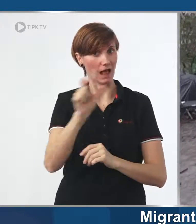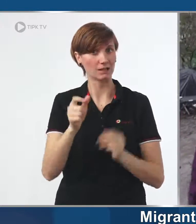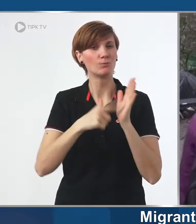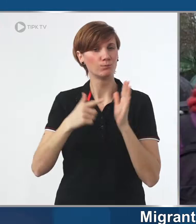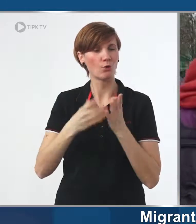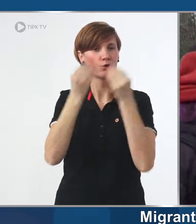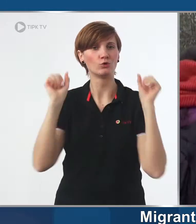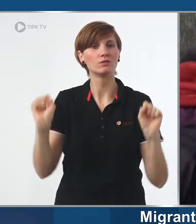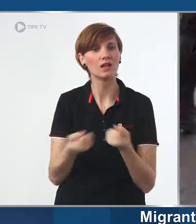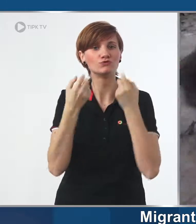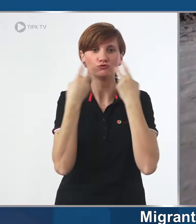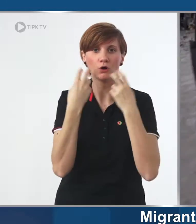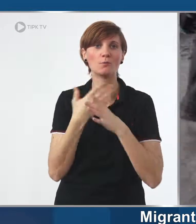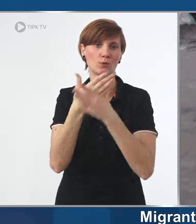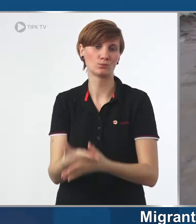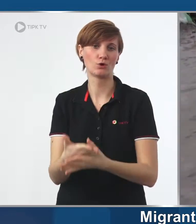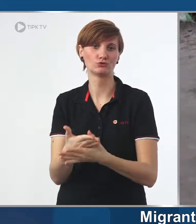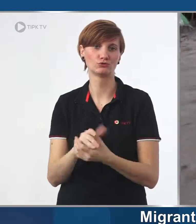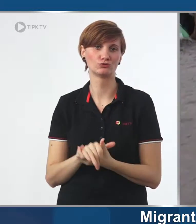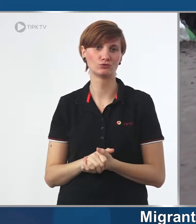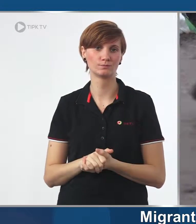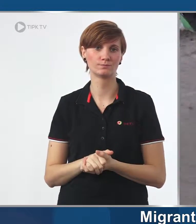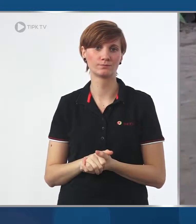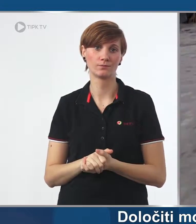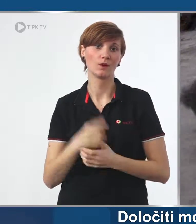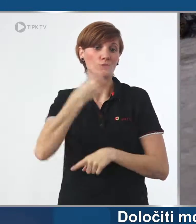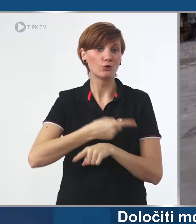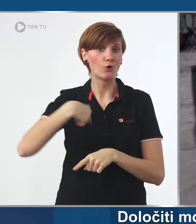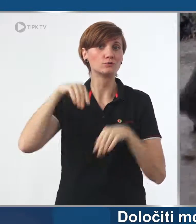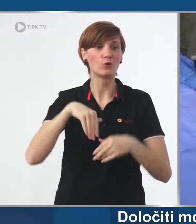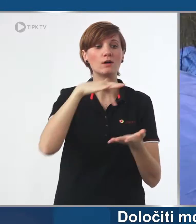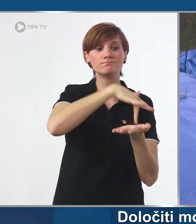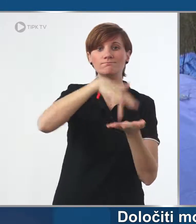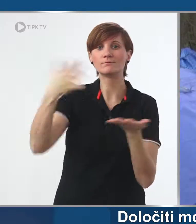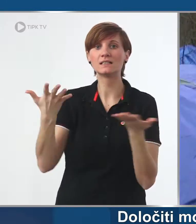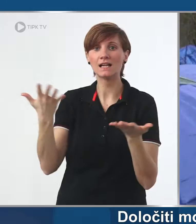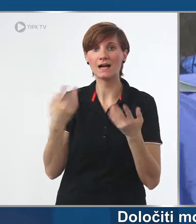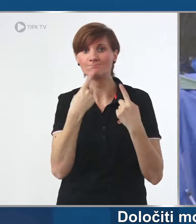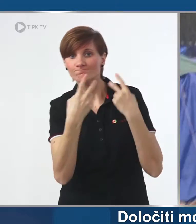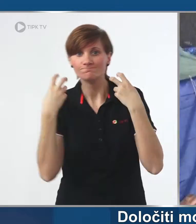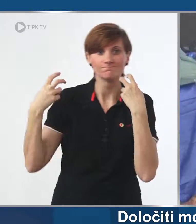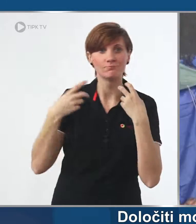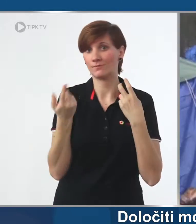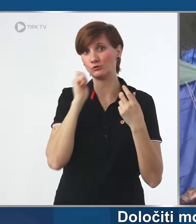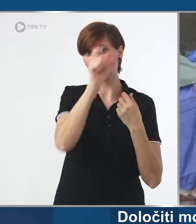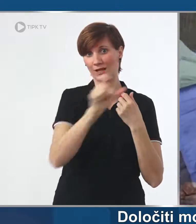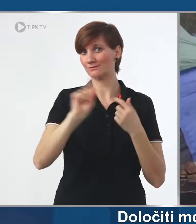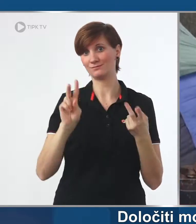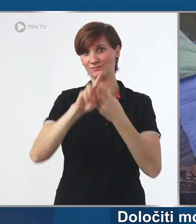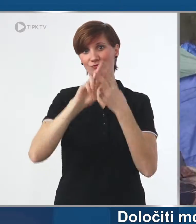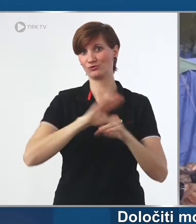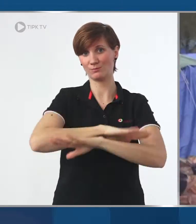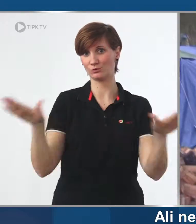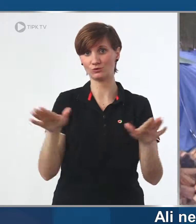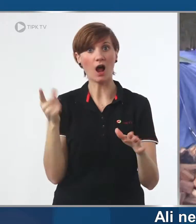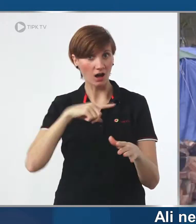always easy for migrant women to seek out help. We need remove strategic because women don't in the